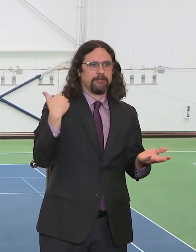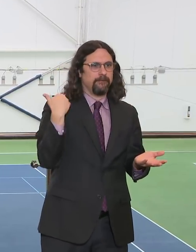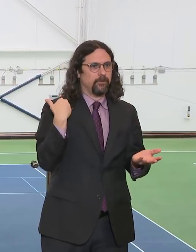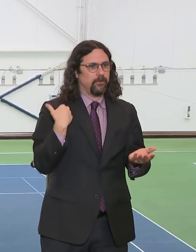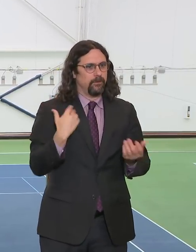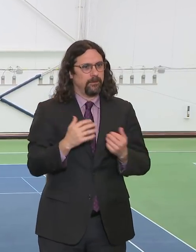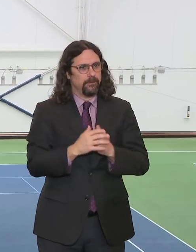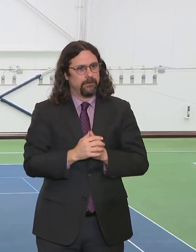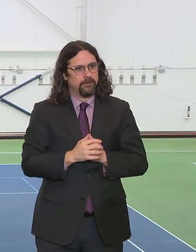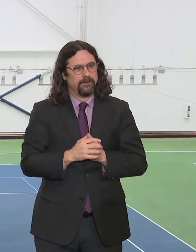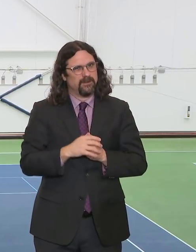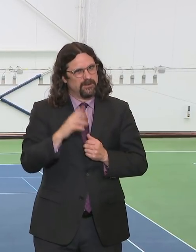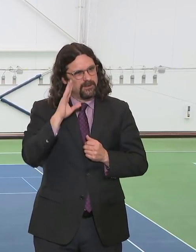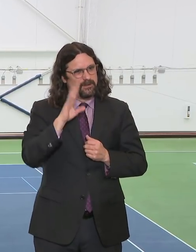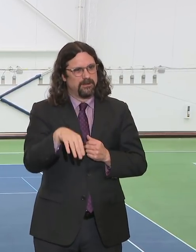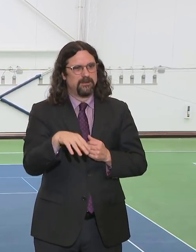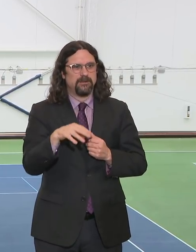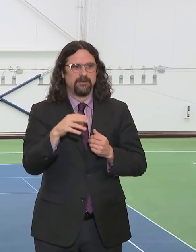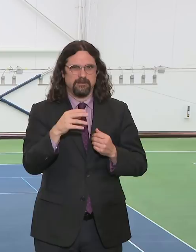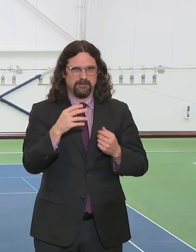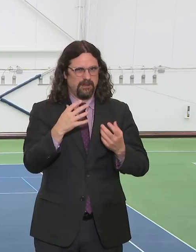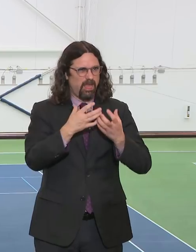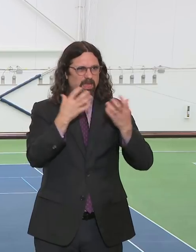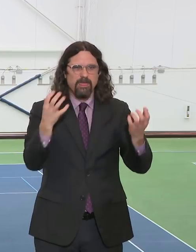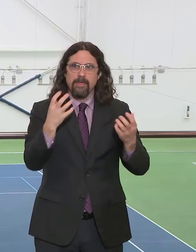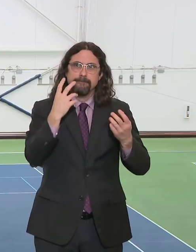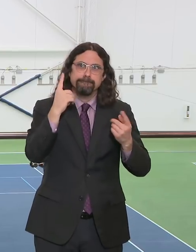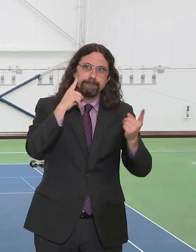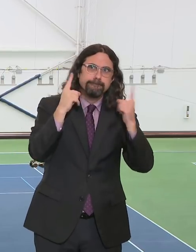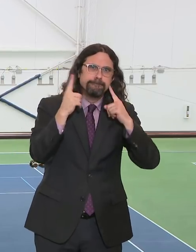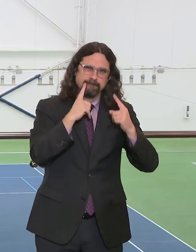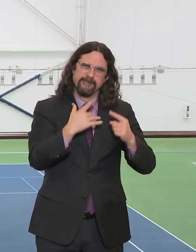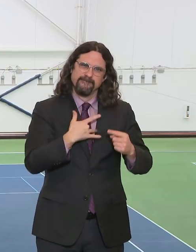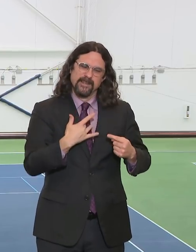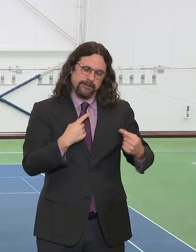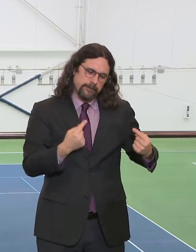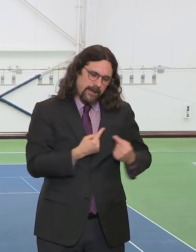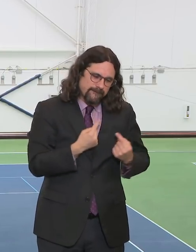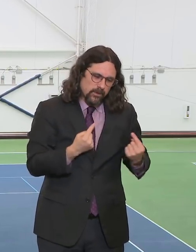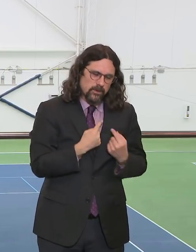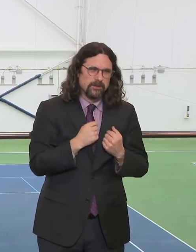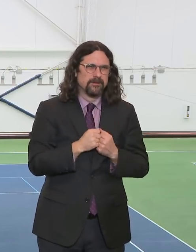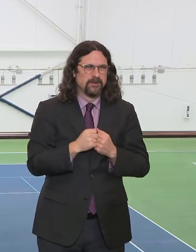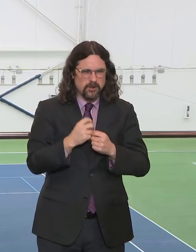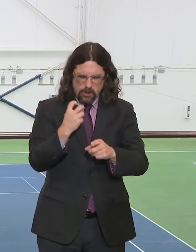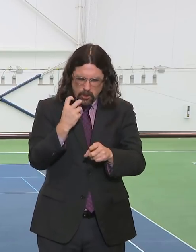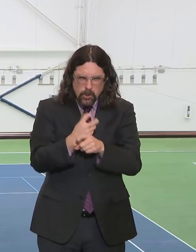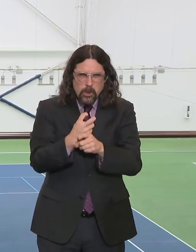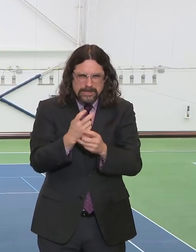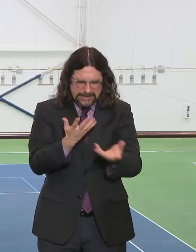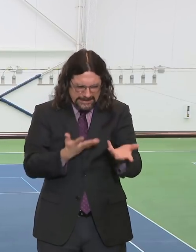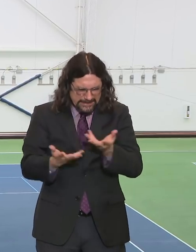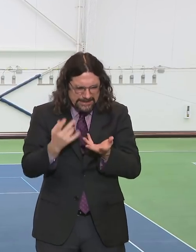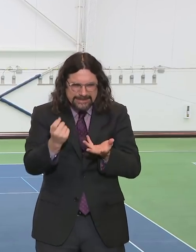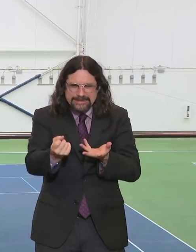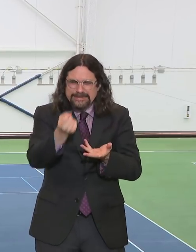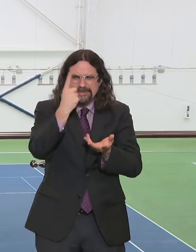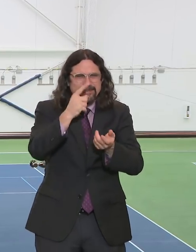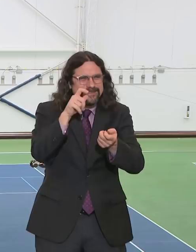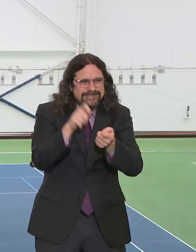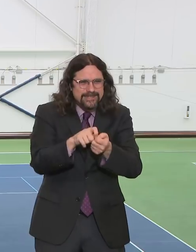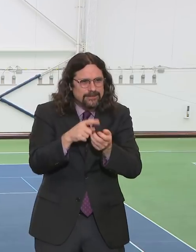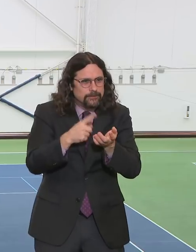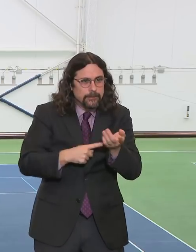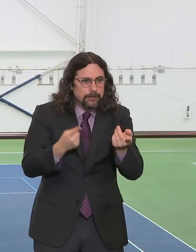hard to make sense of. But some things we're going to see, like this tennis center, are going to be